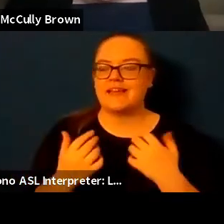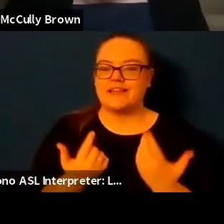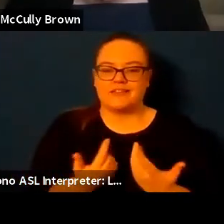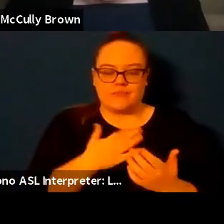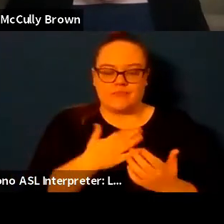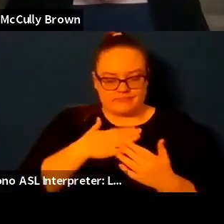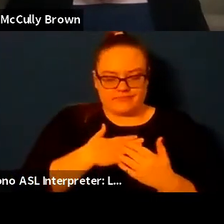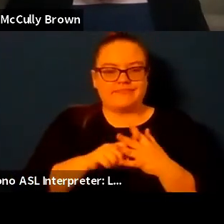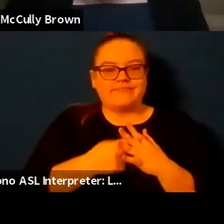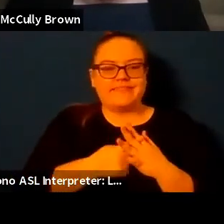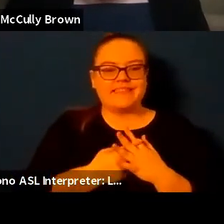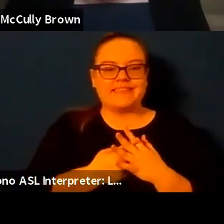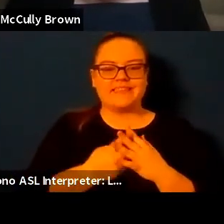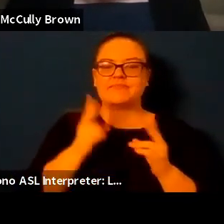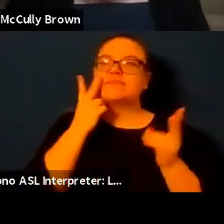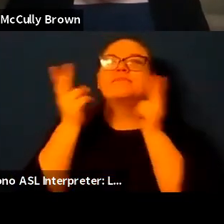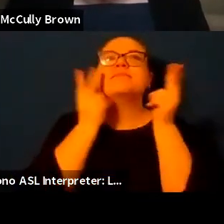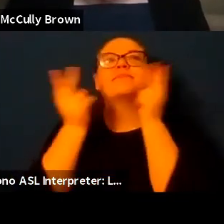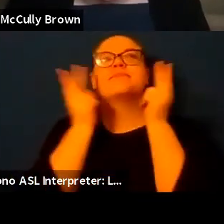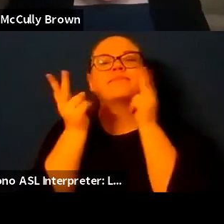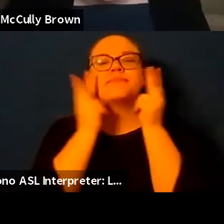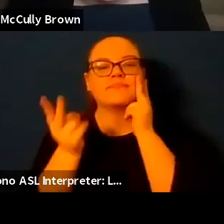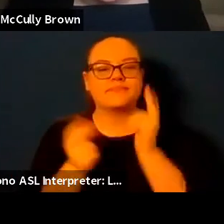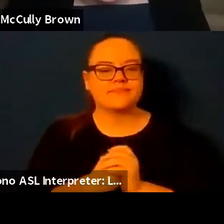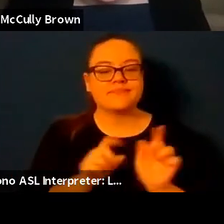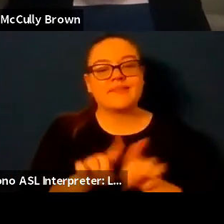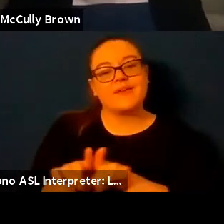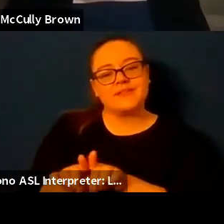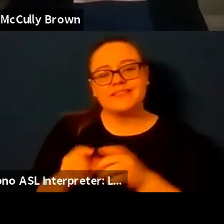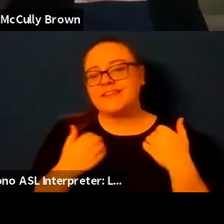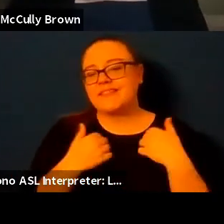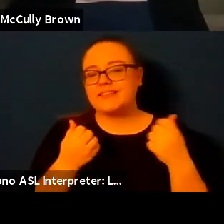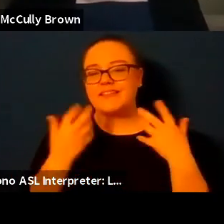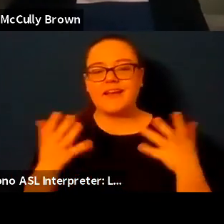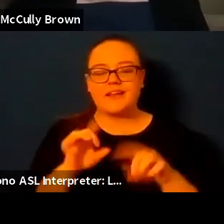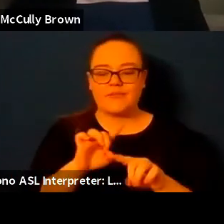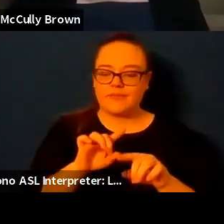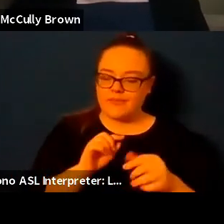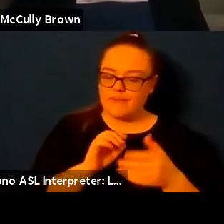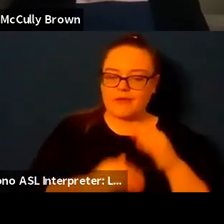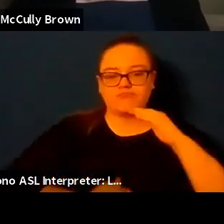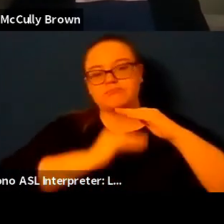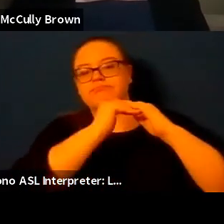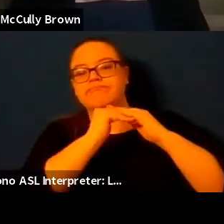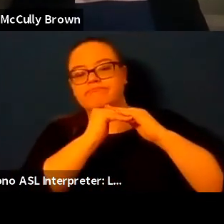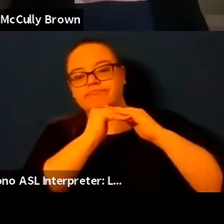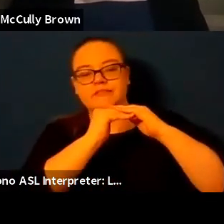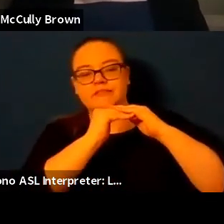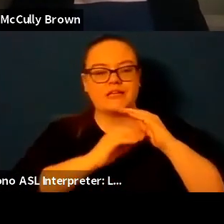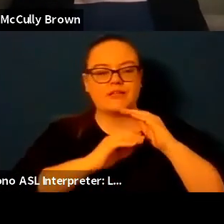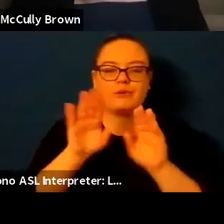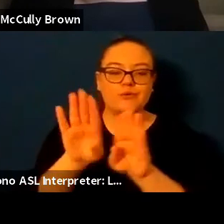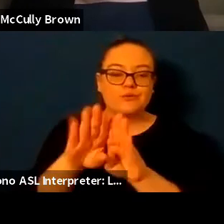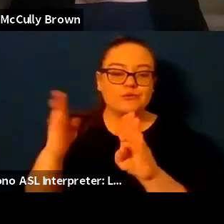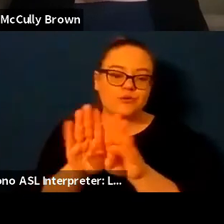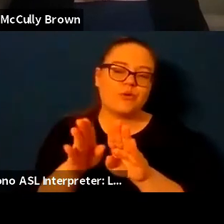if if you've read my work you know i have a i have a thing about thresholds and so the whole door and and